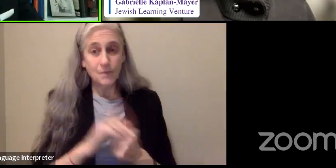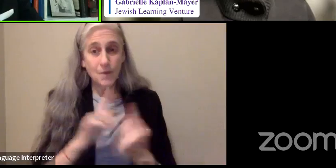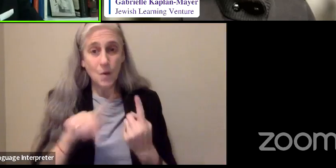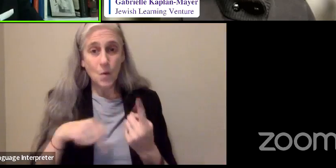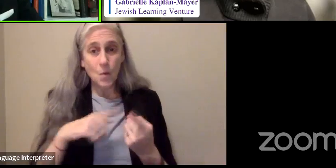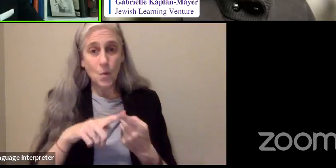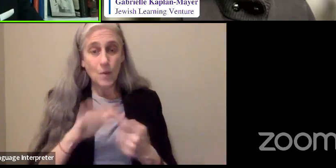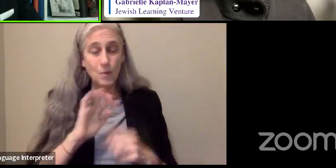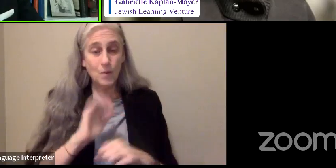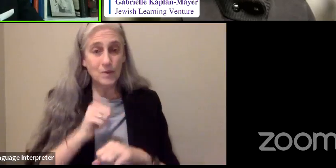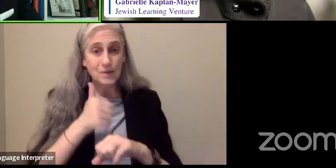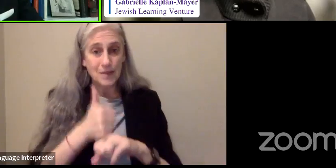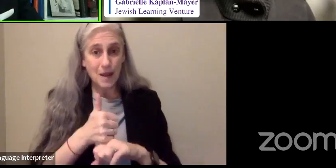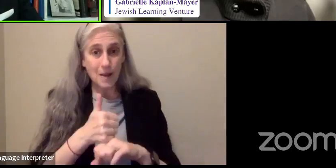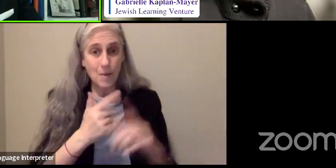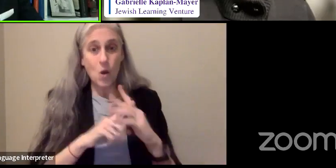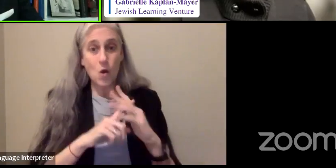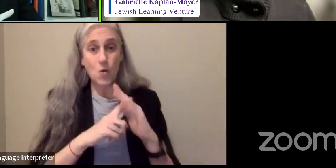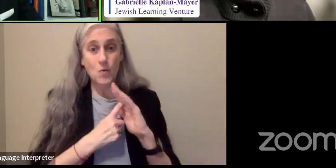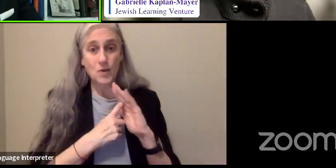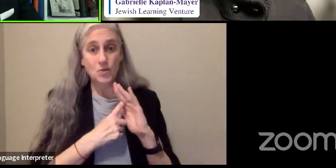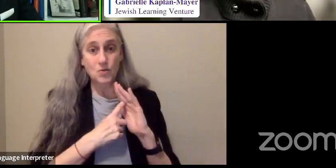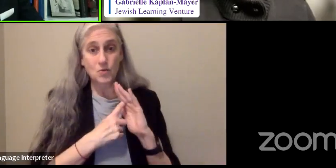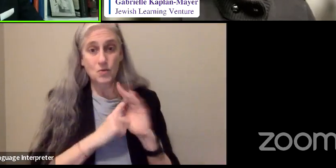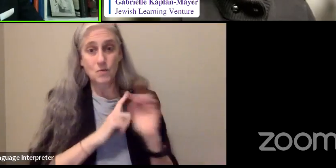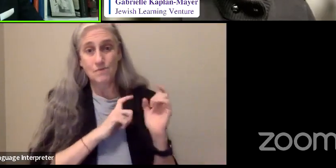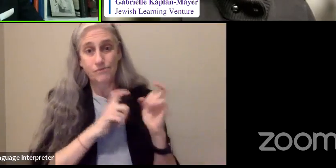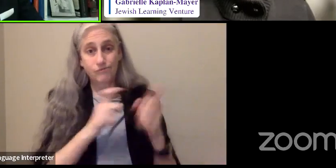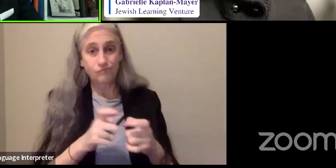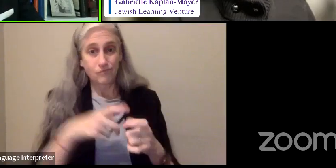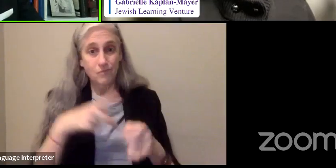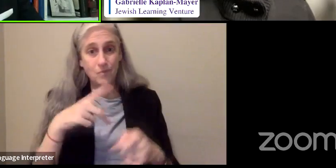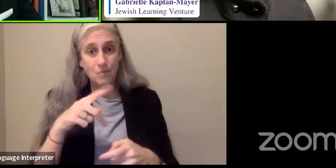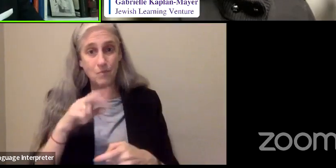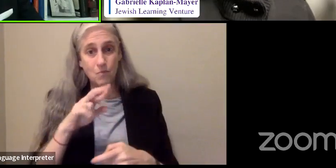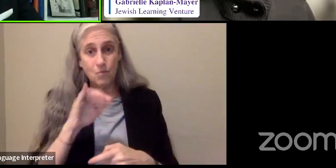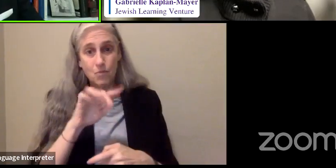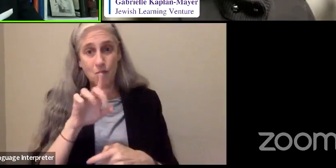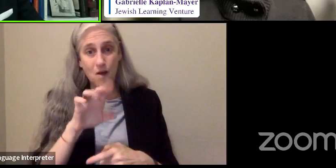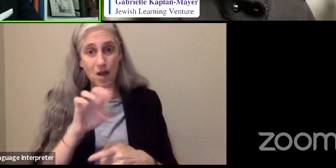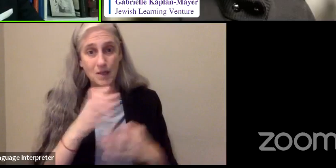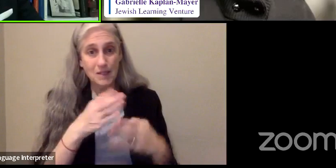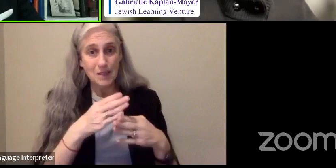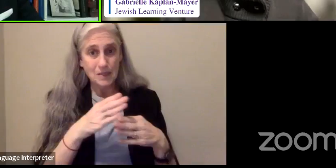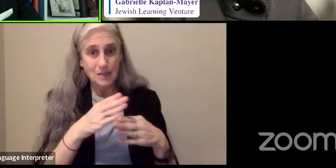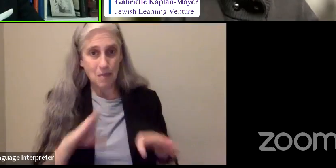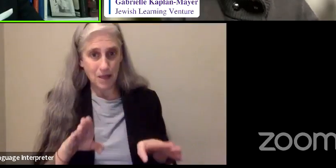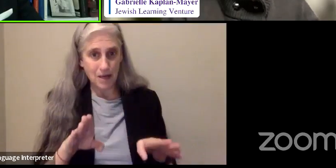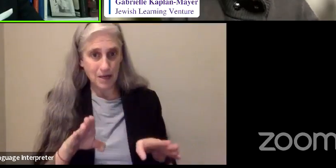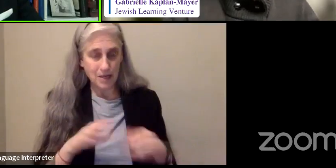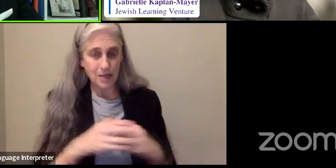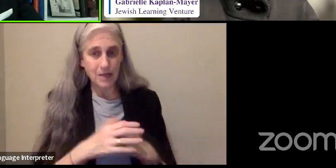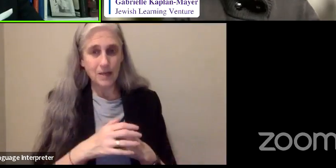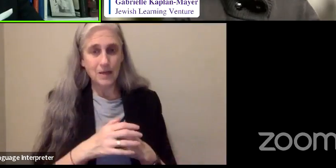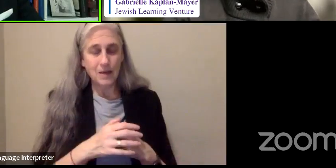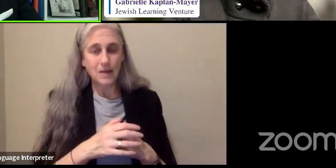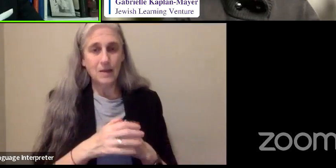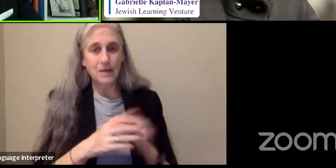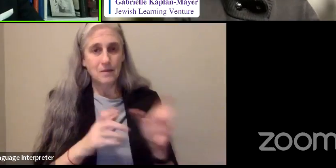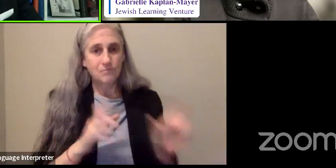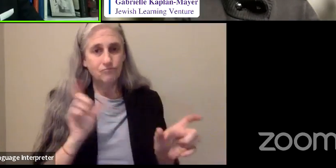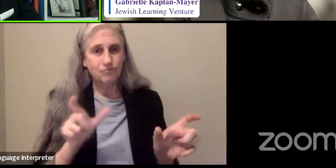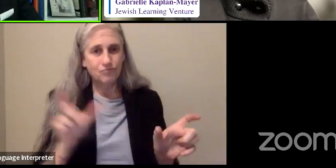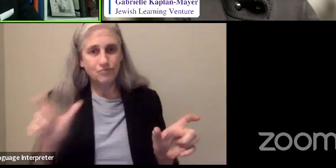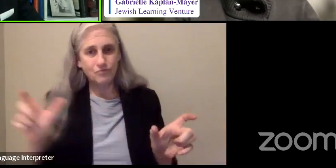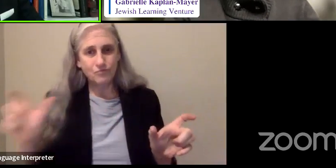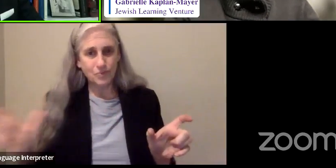up our original prize, we split it. There were prizes for the